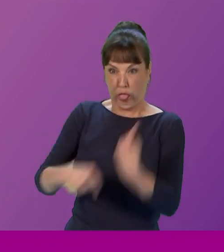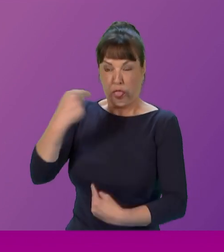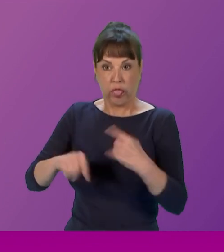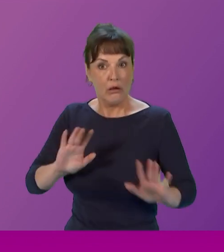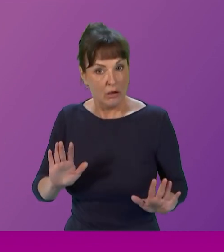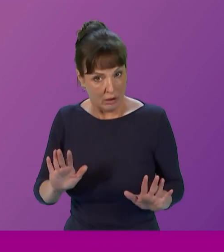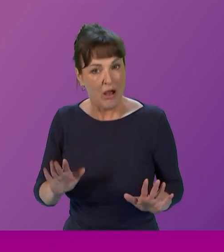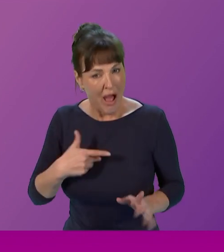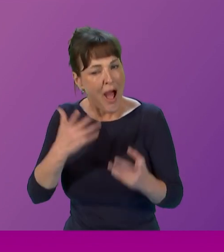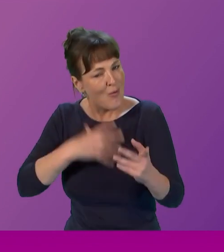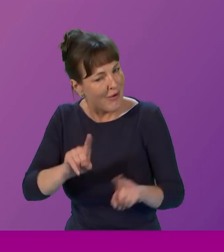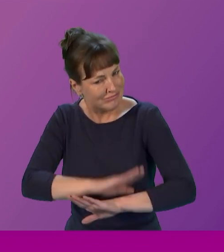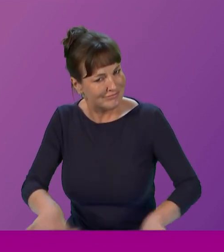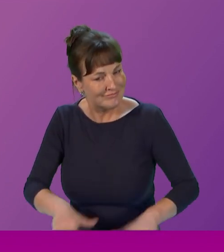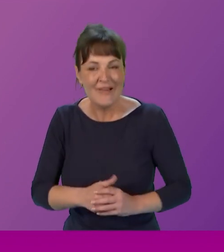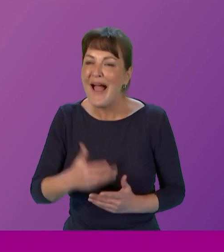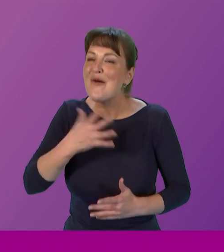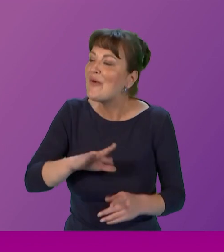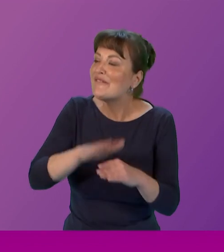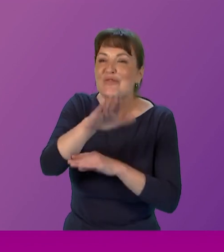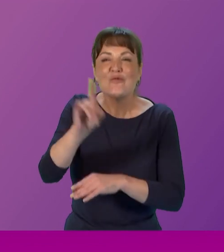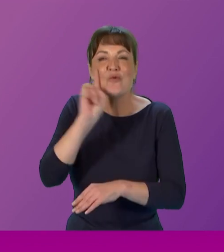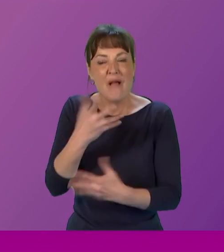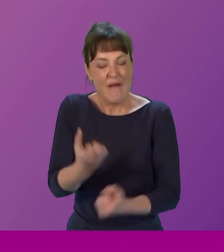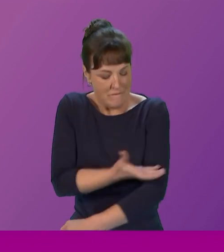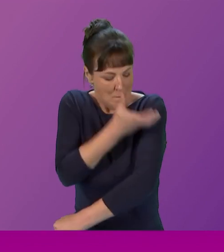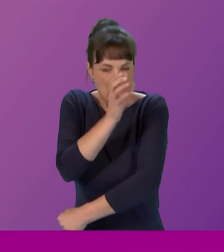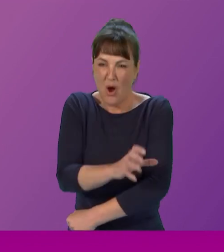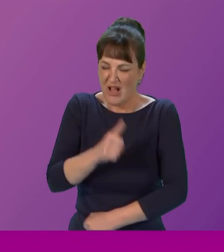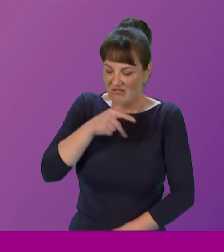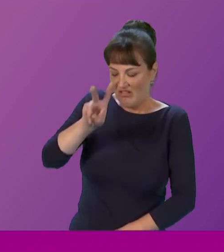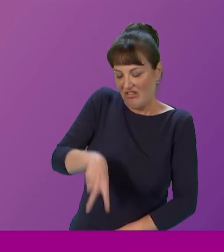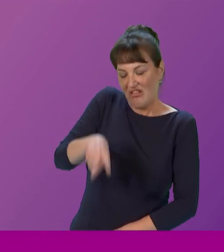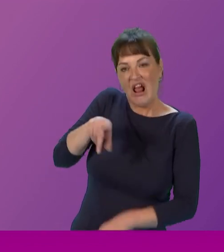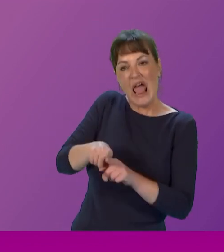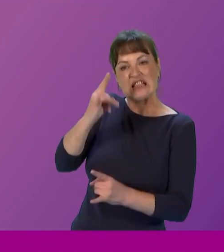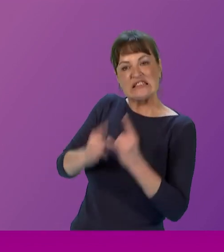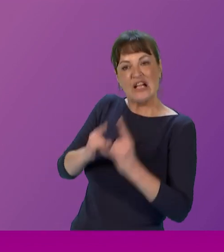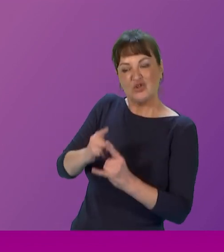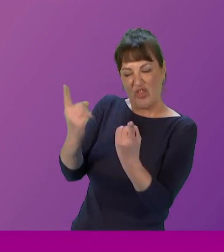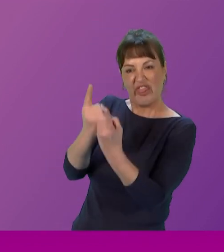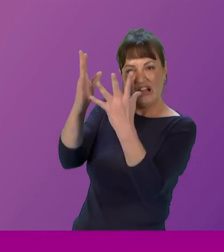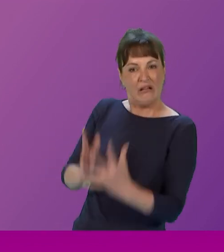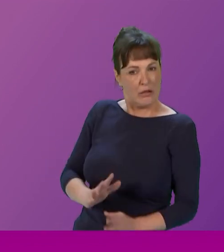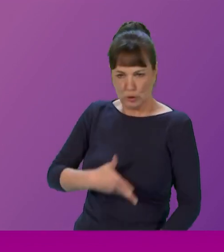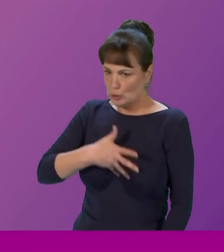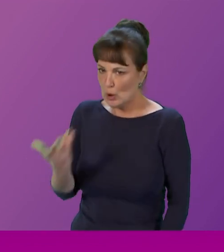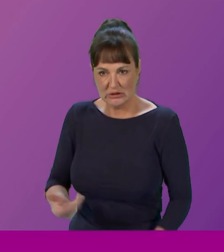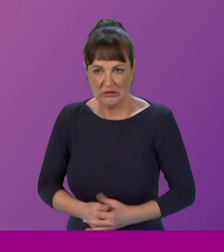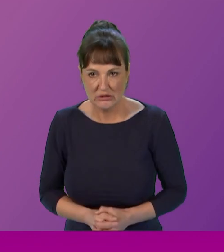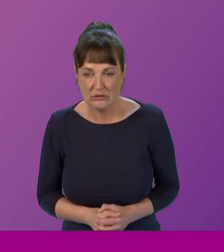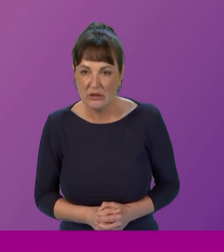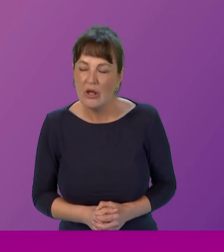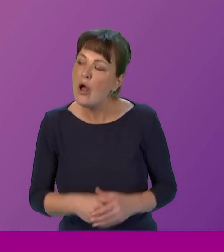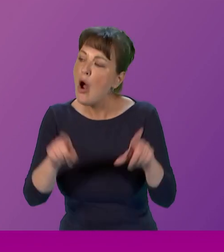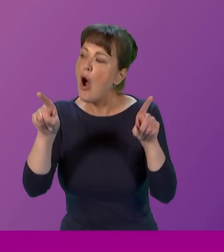fear for women and a future where women are empowered and not viewed as objects in 20 years my hope is that double standards